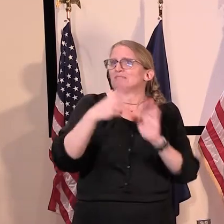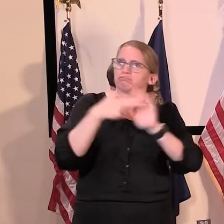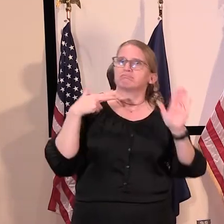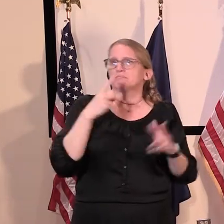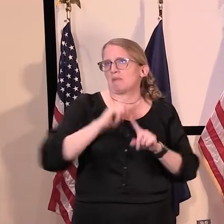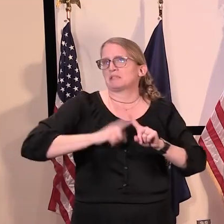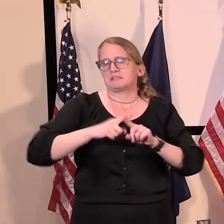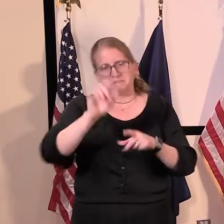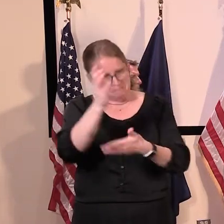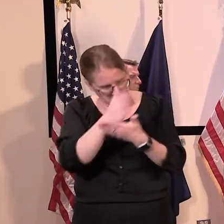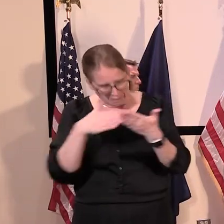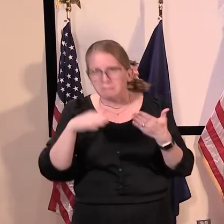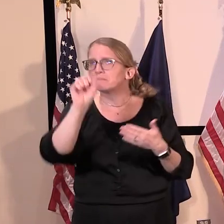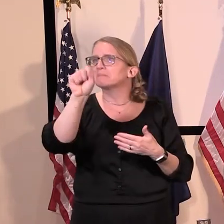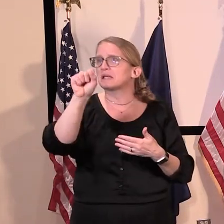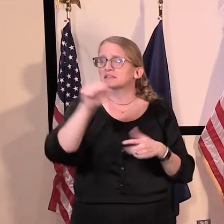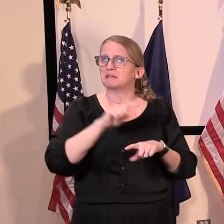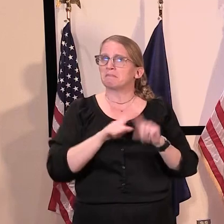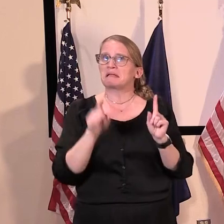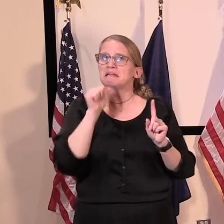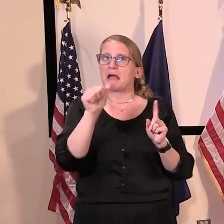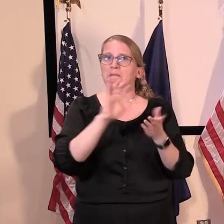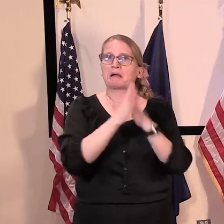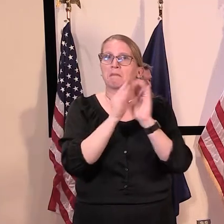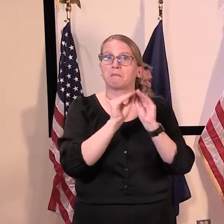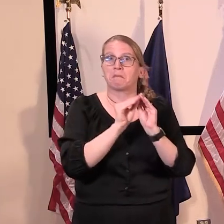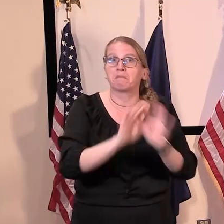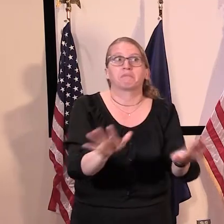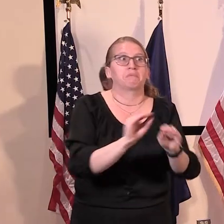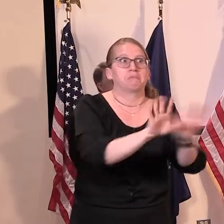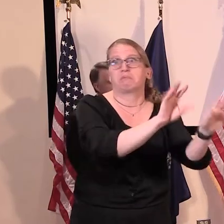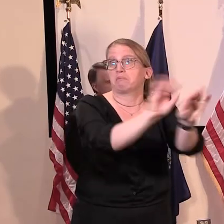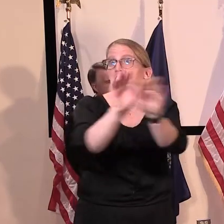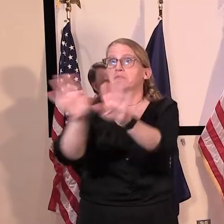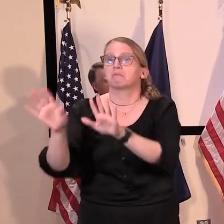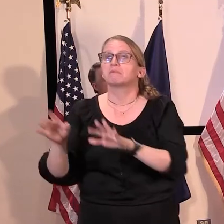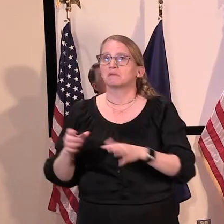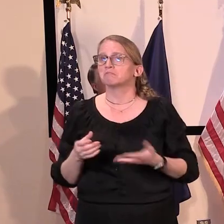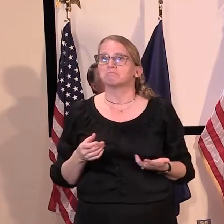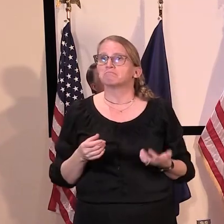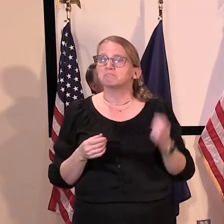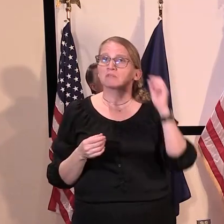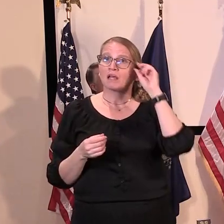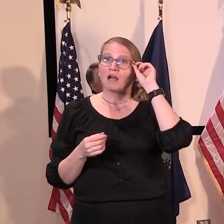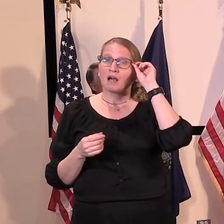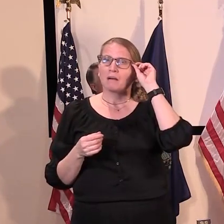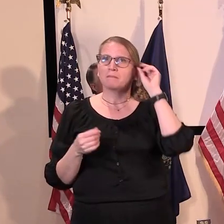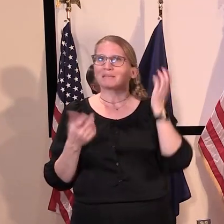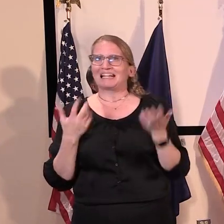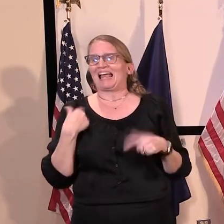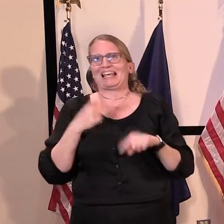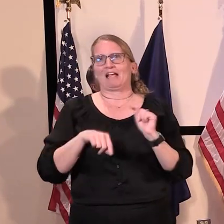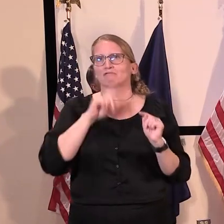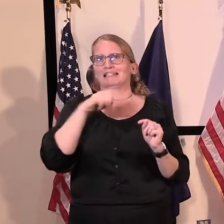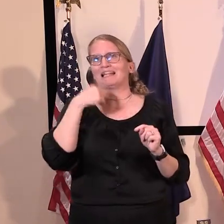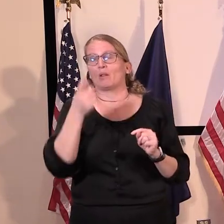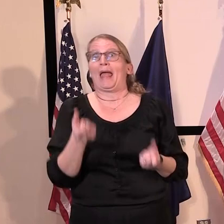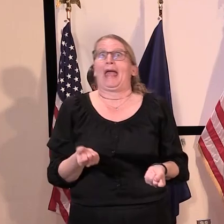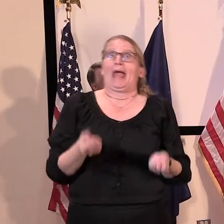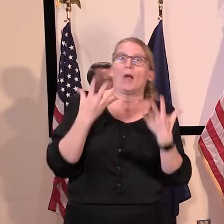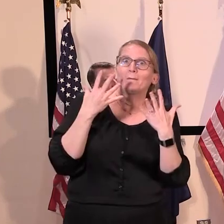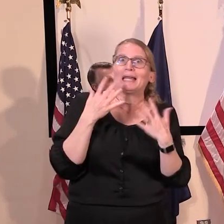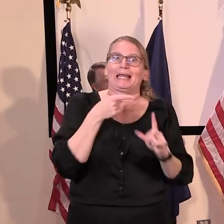don't want to generalize to saying it was, um, a minimal problem everywhere across the strait without having data for you.